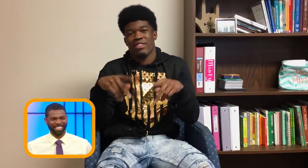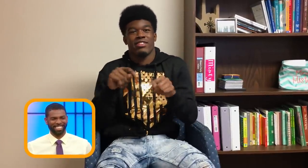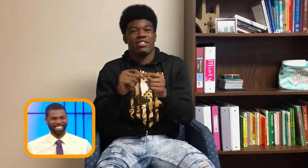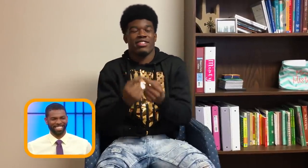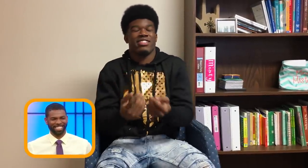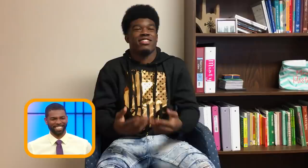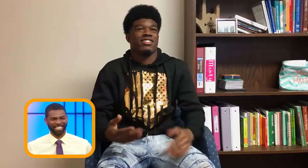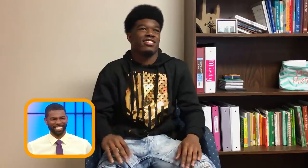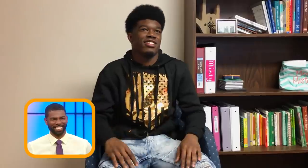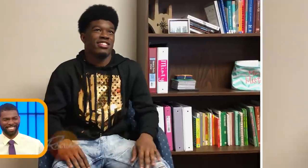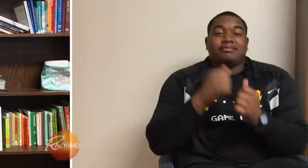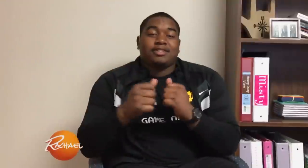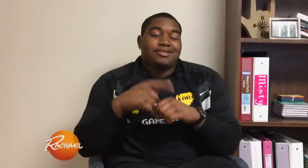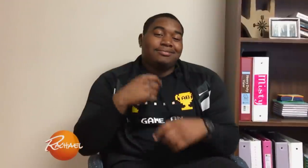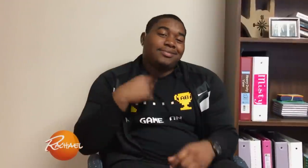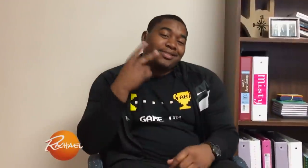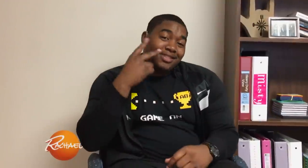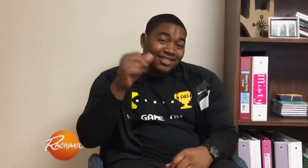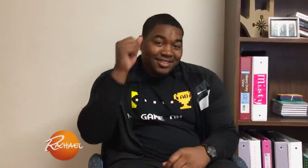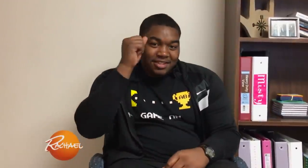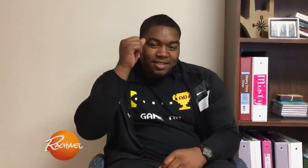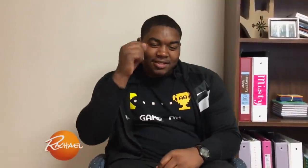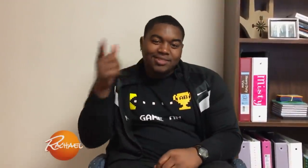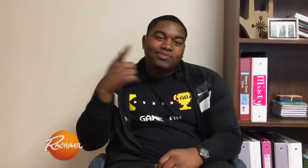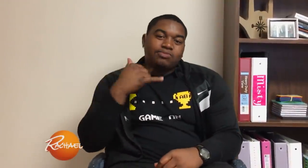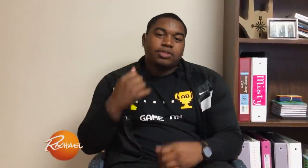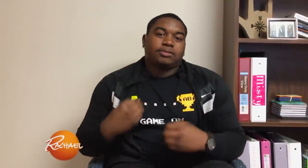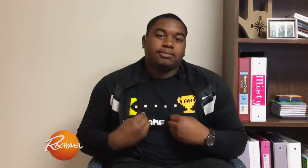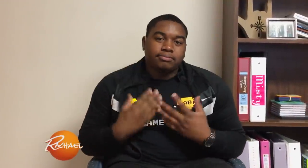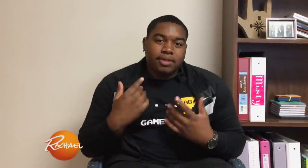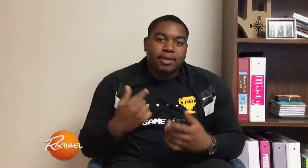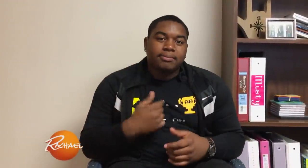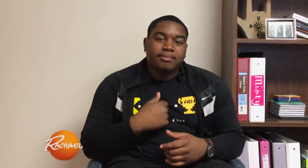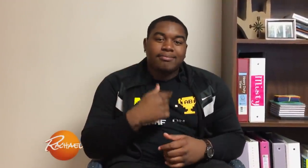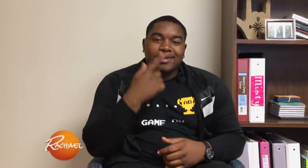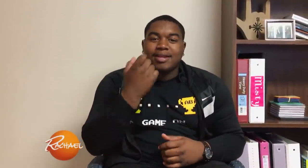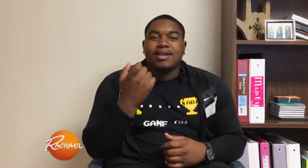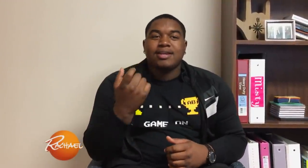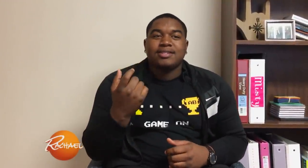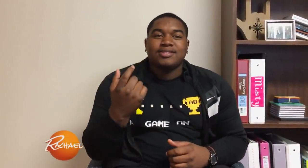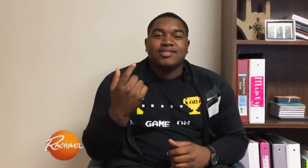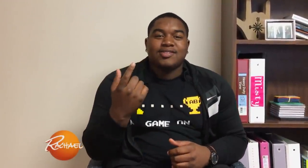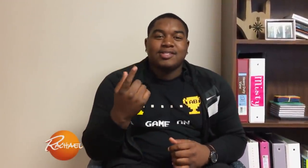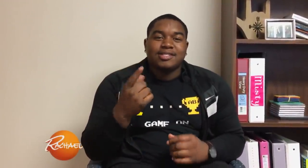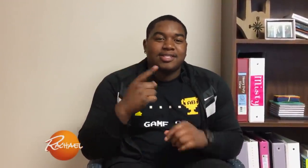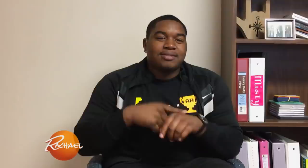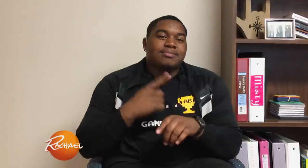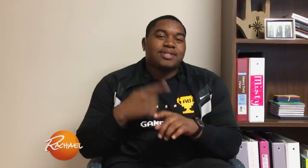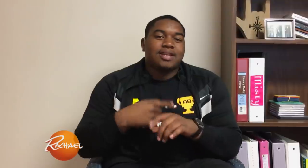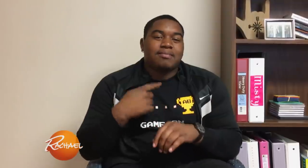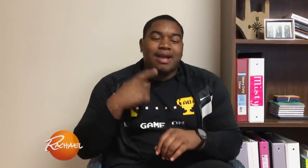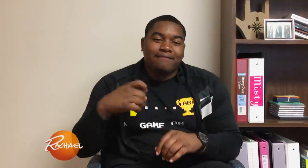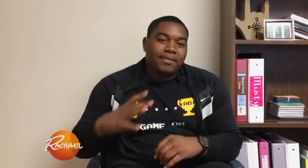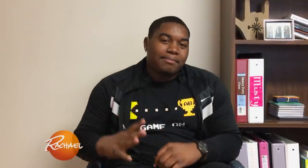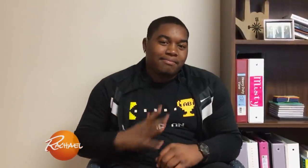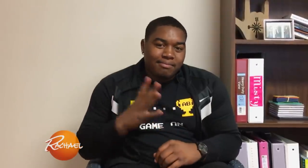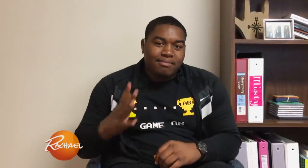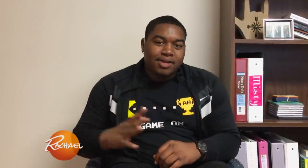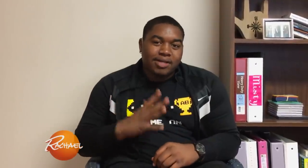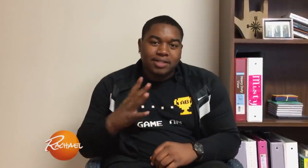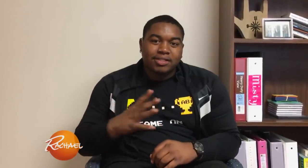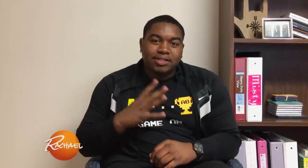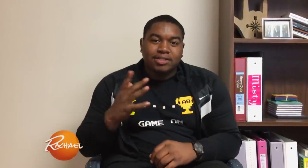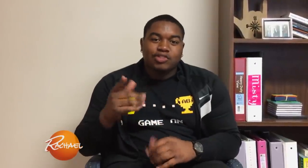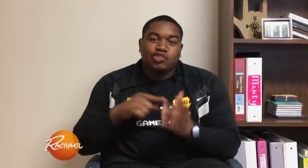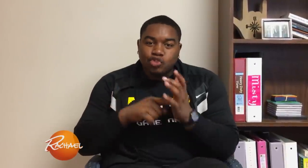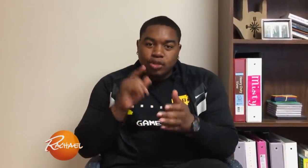what it means to be part of a team. Coach White really inspires me to be a leader. Sometimes I feel like I have